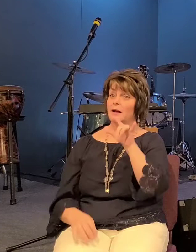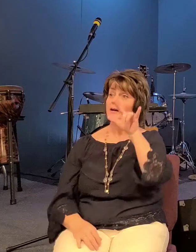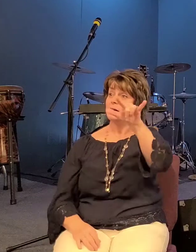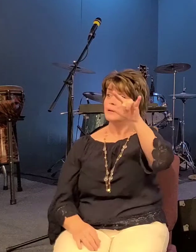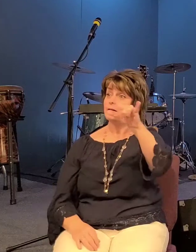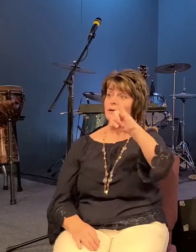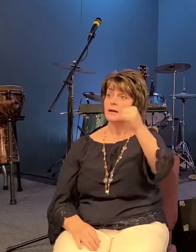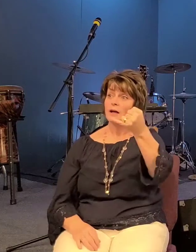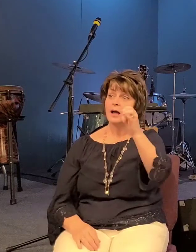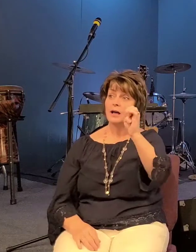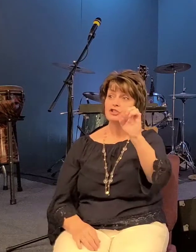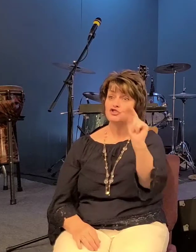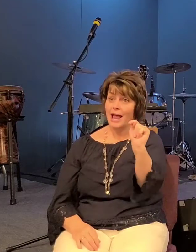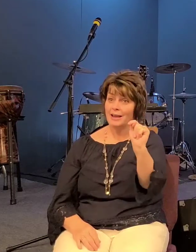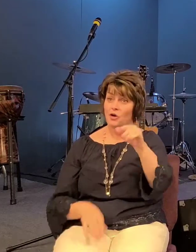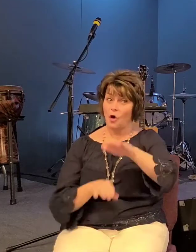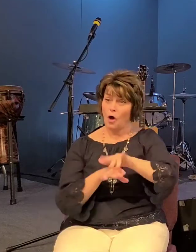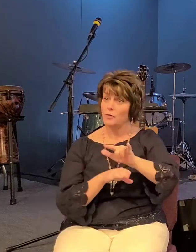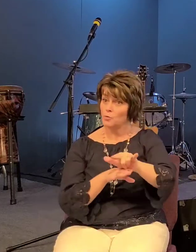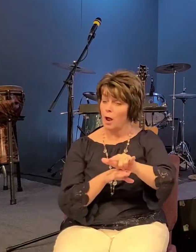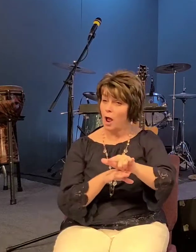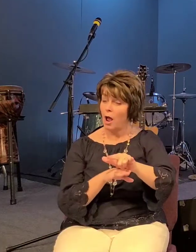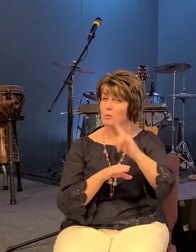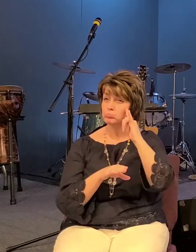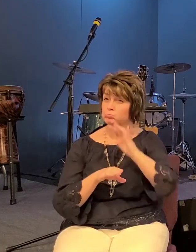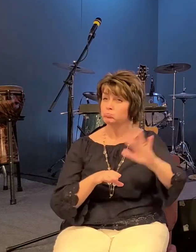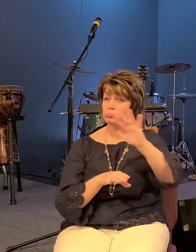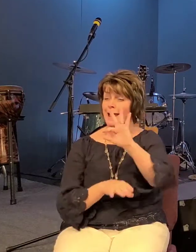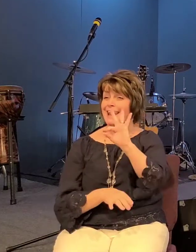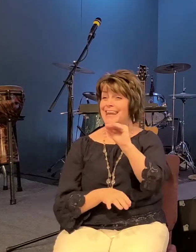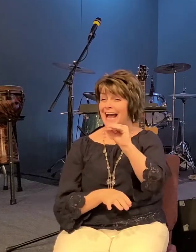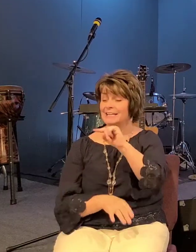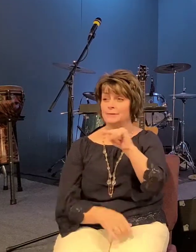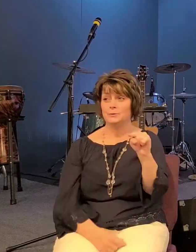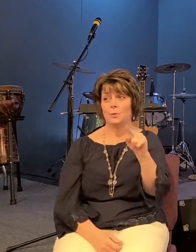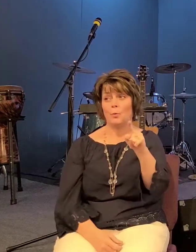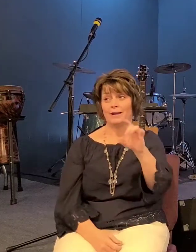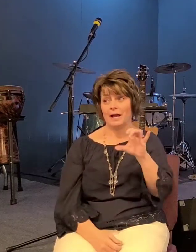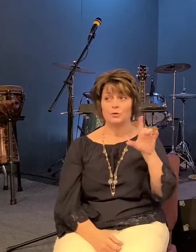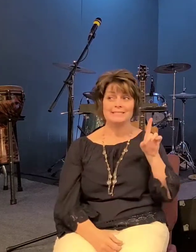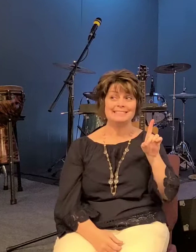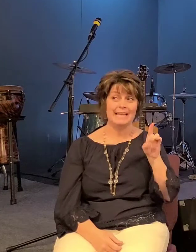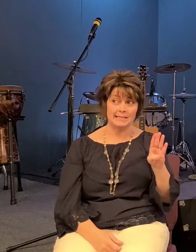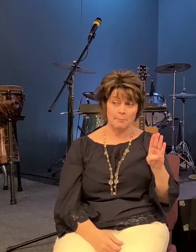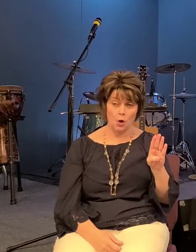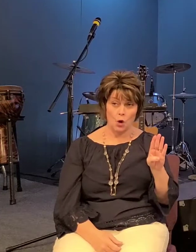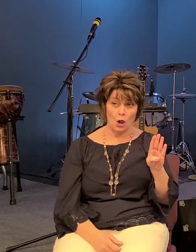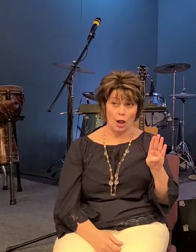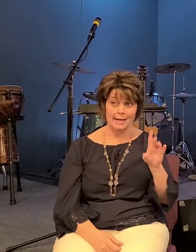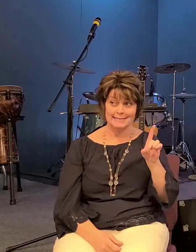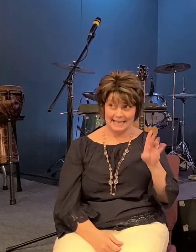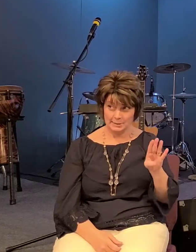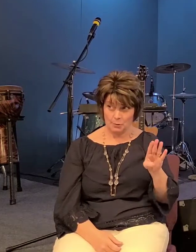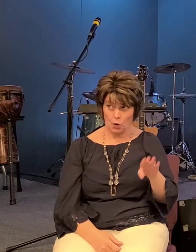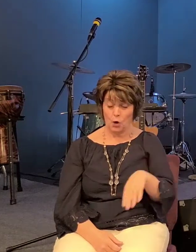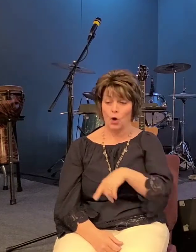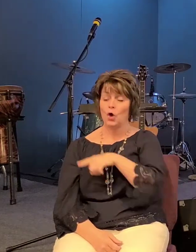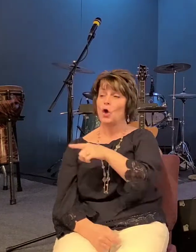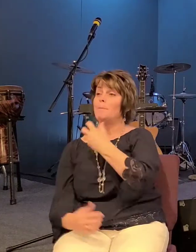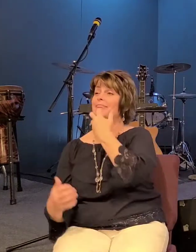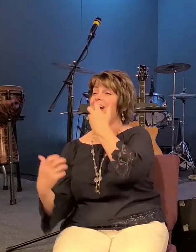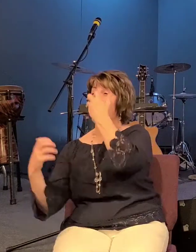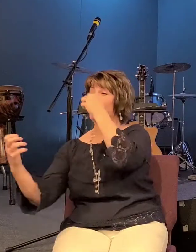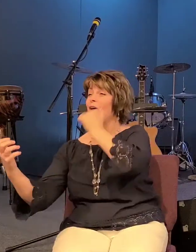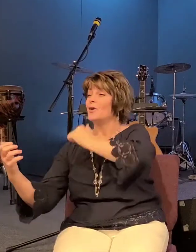on the runway is roughly 90 to 100 decibels the screams exceeded 120